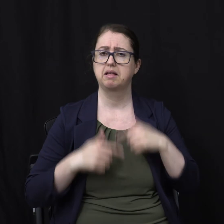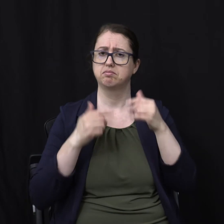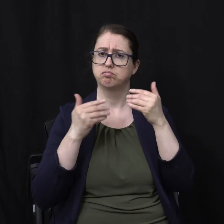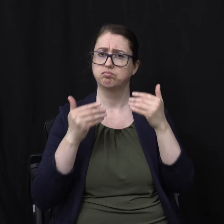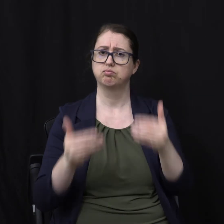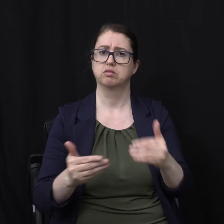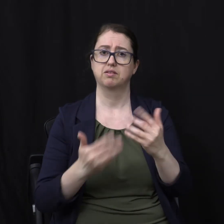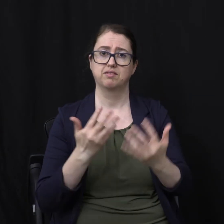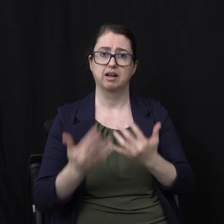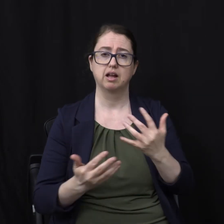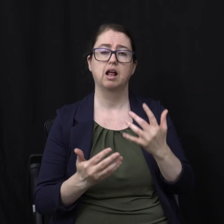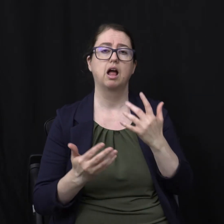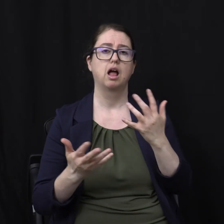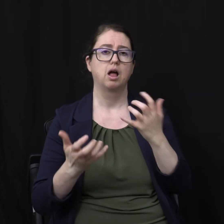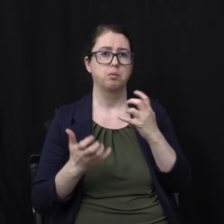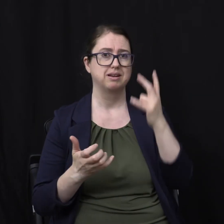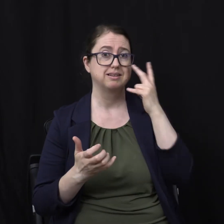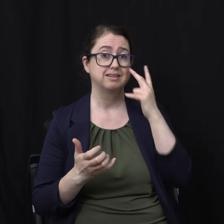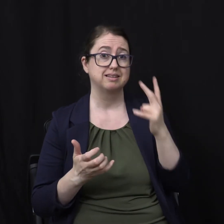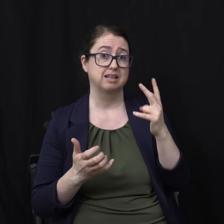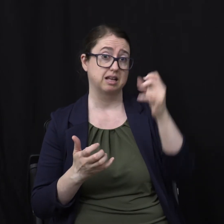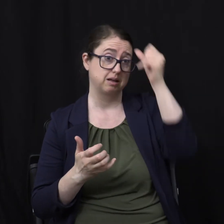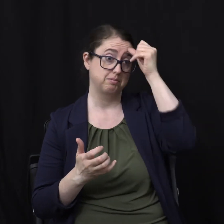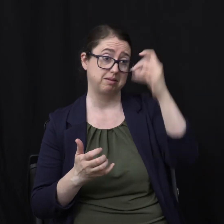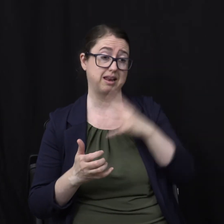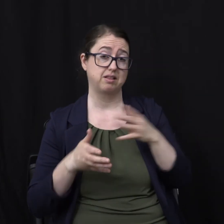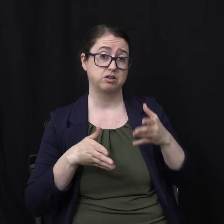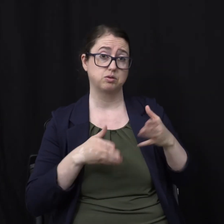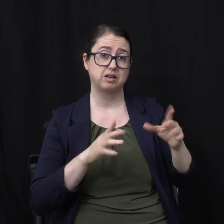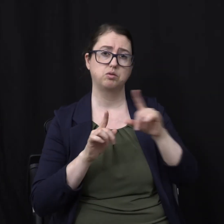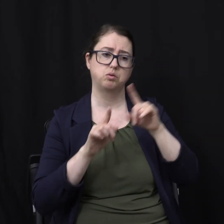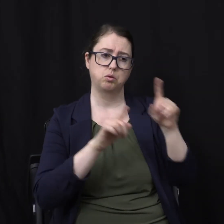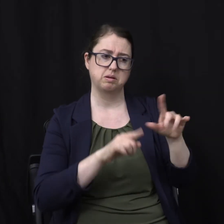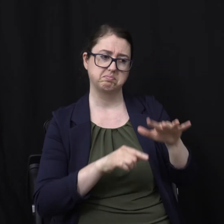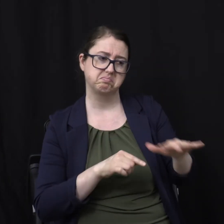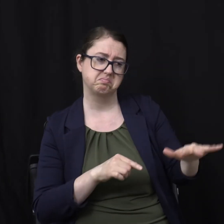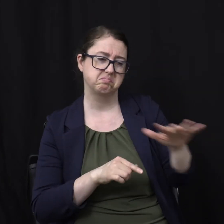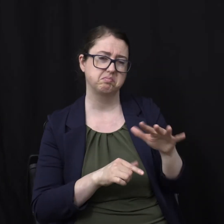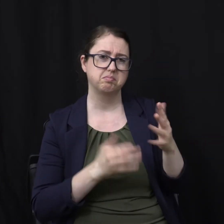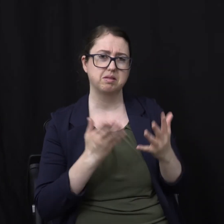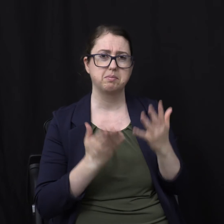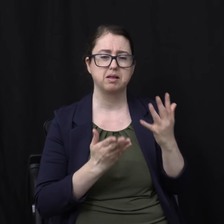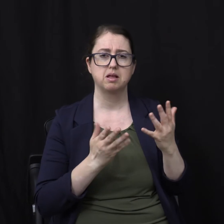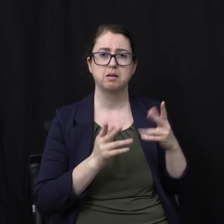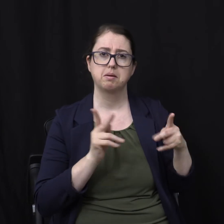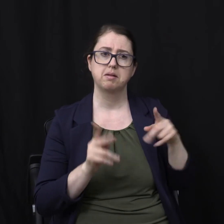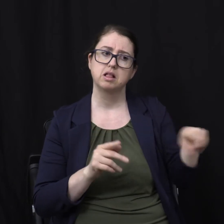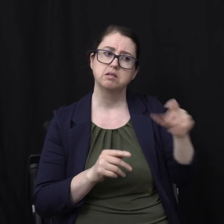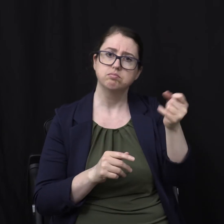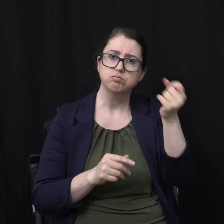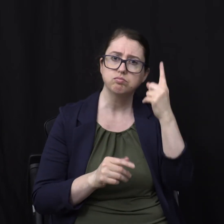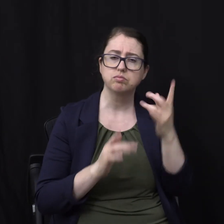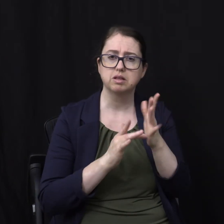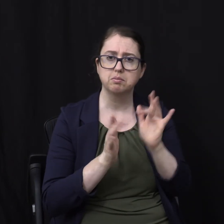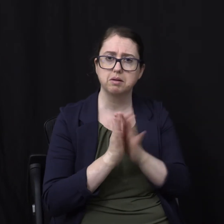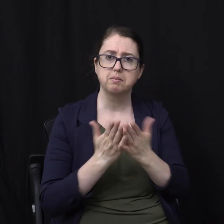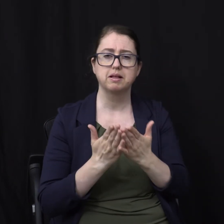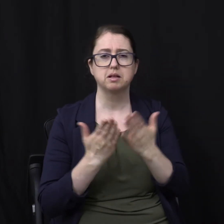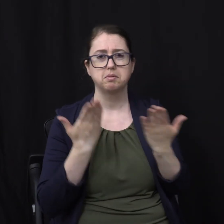want to see somebody Do like a man on the street Sometime with this Where you go to a place Where there's, you know People who have a grasp Of the Bible more or less Evangelical